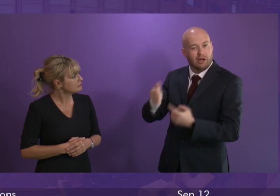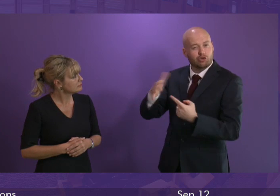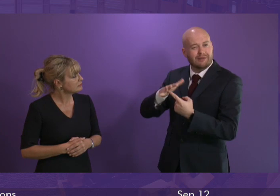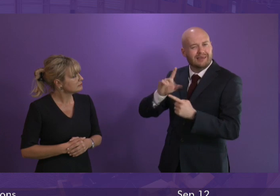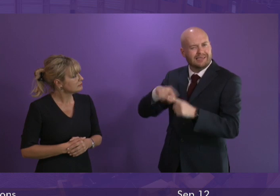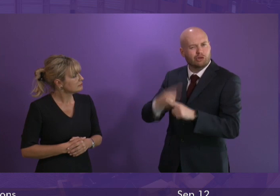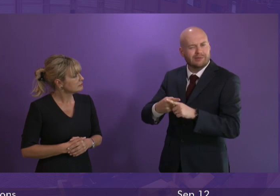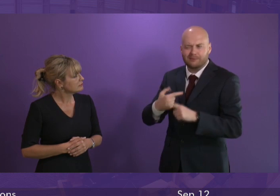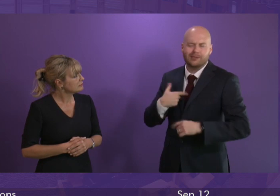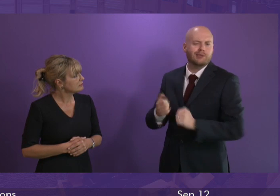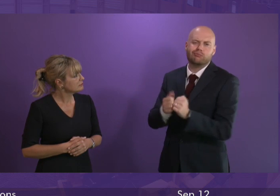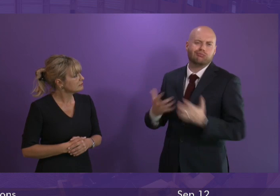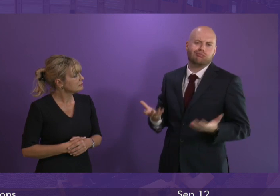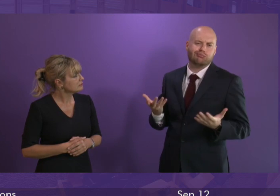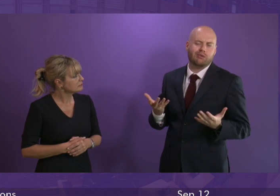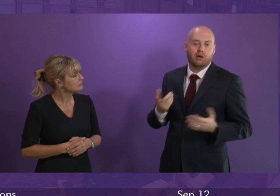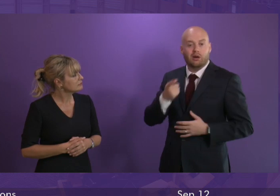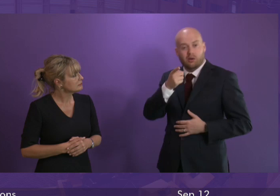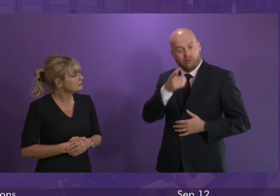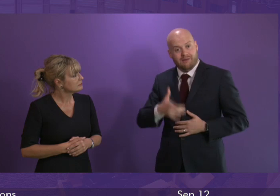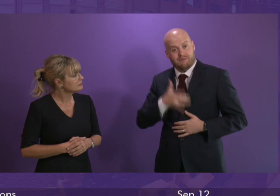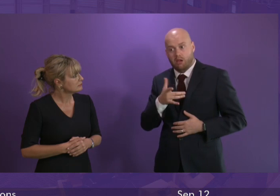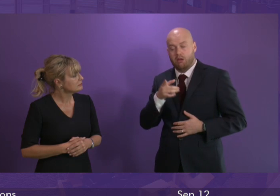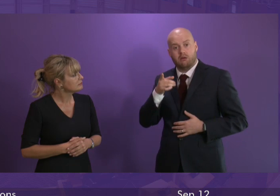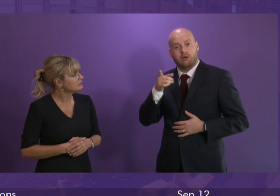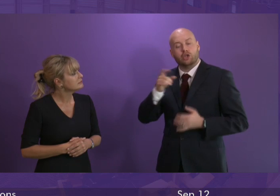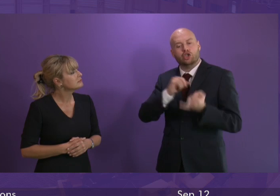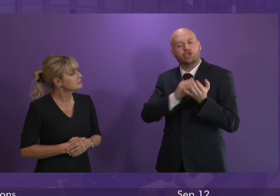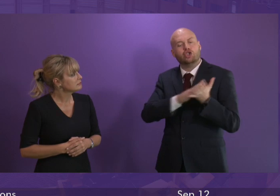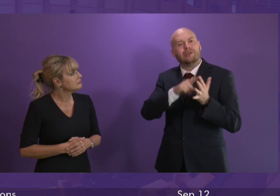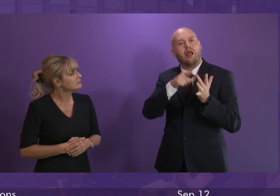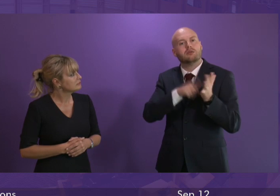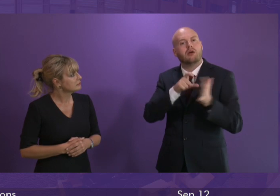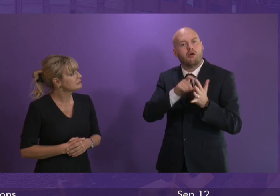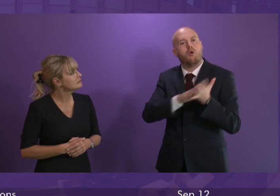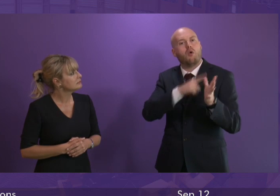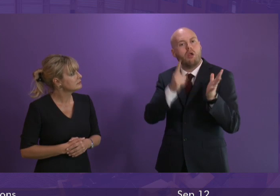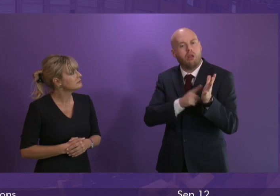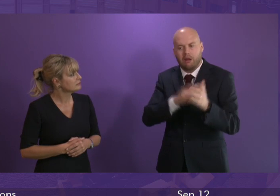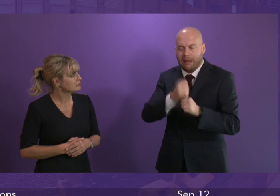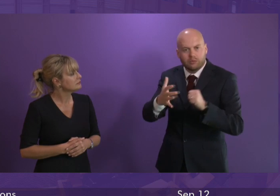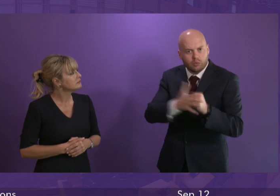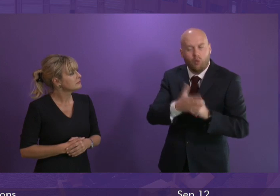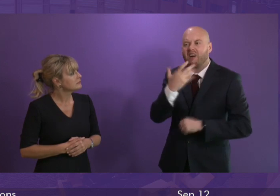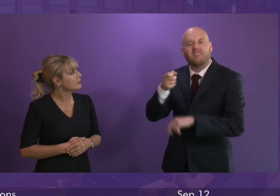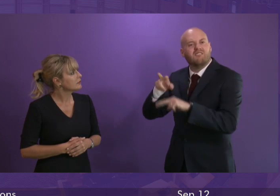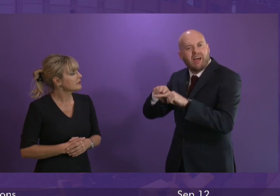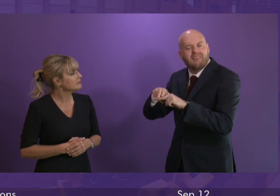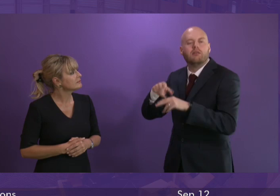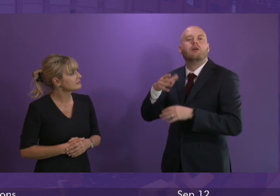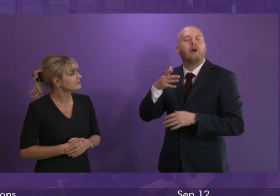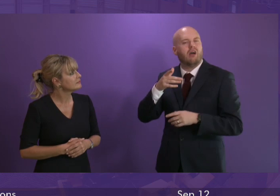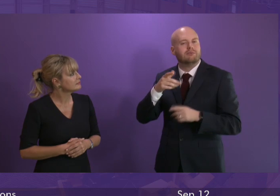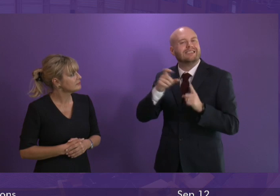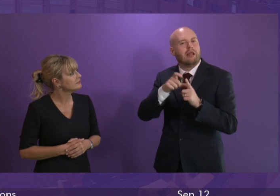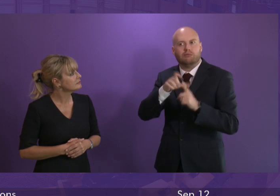me that this is a business that can well afford to give their workers at Shield Hall in Glasgow leaving in Fife and distilleries all around Scotland a